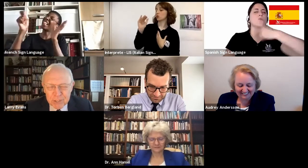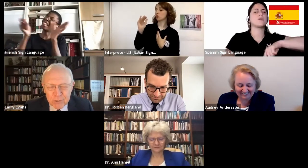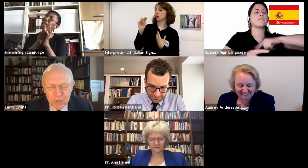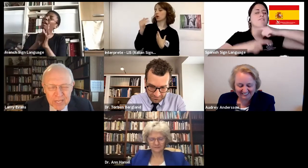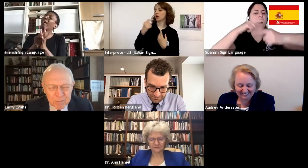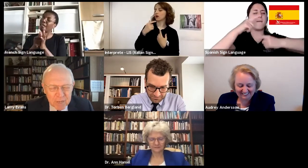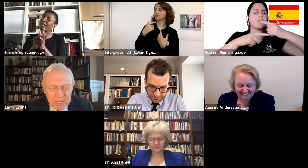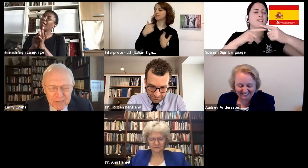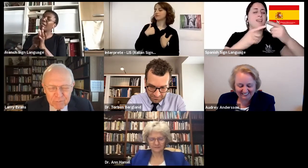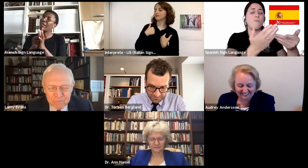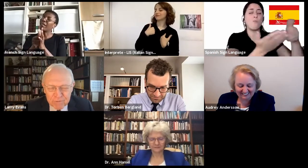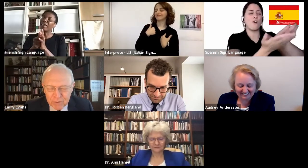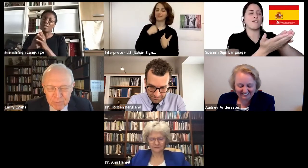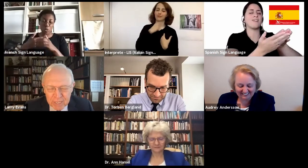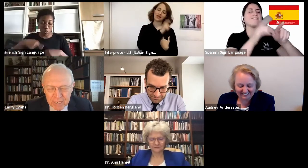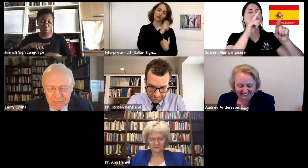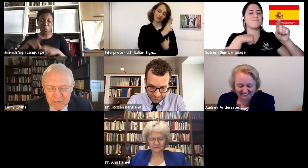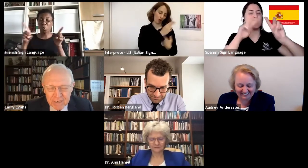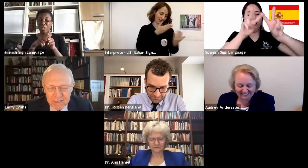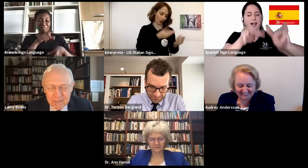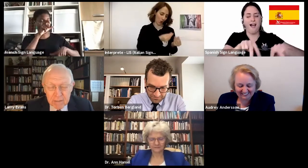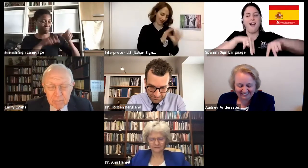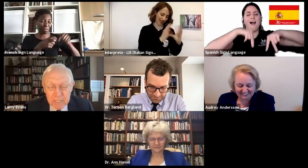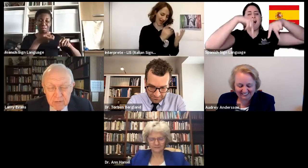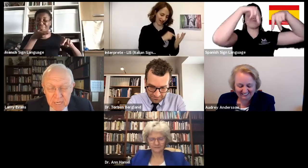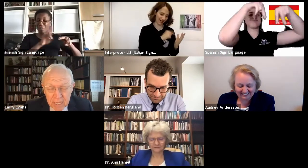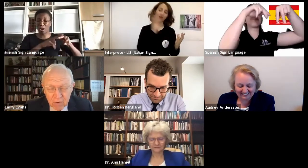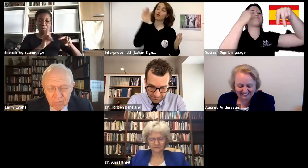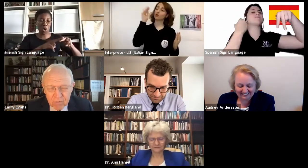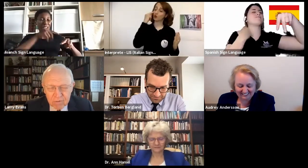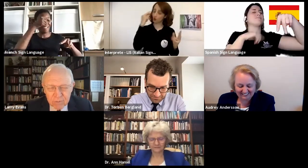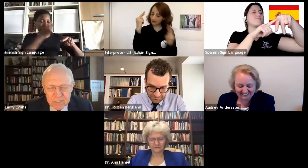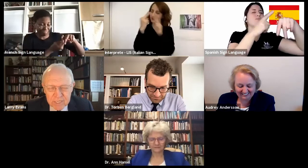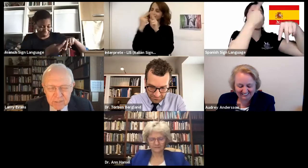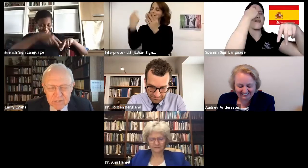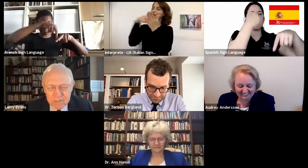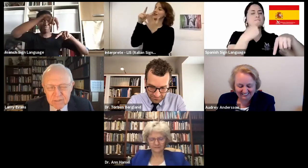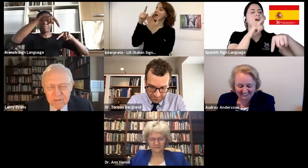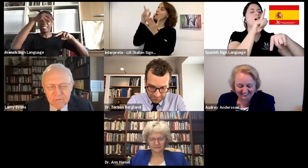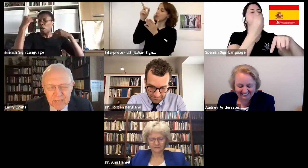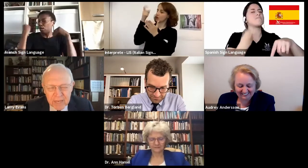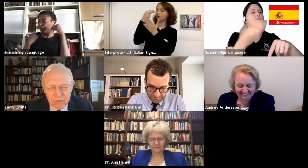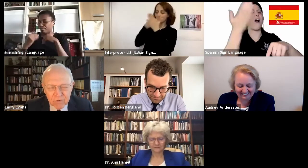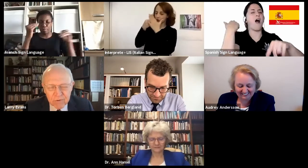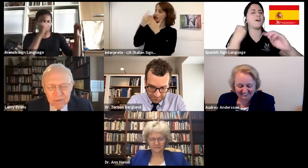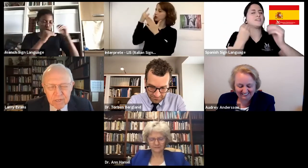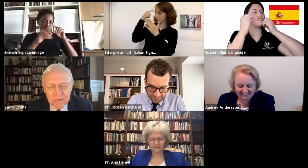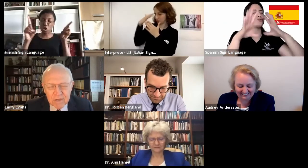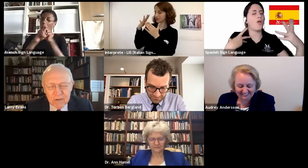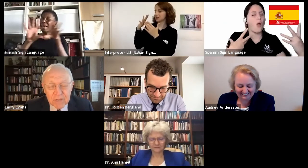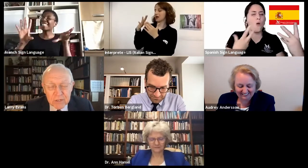image that you had in mind from the very beginning. But even now, we sense the value